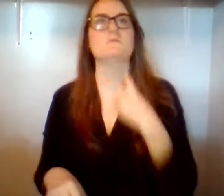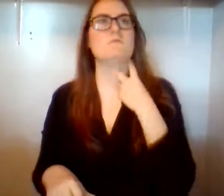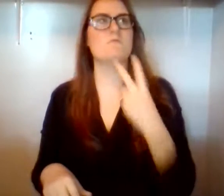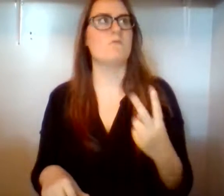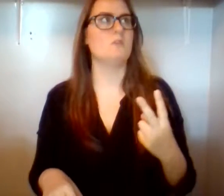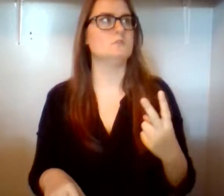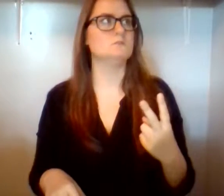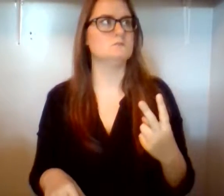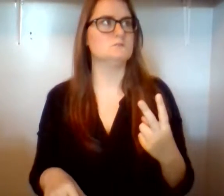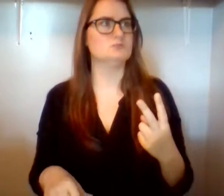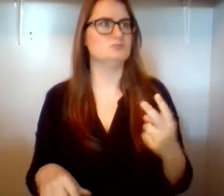Moses off your shoes.